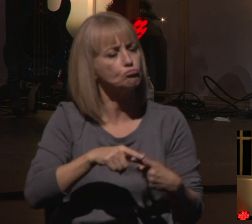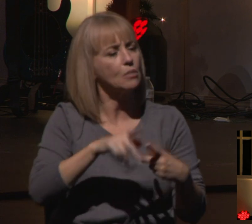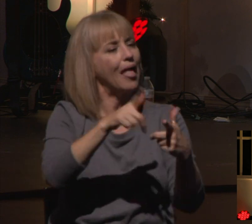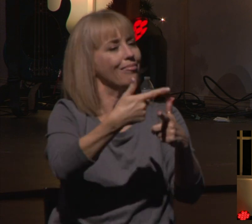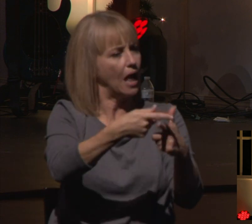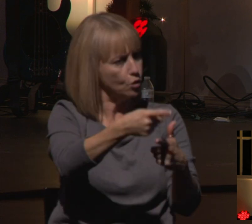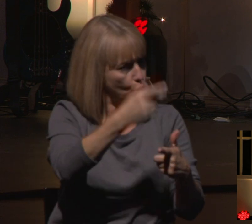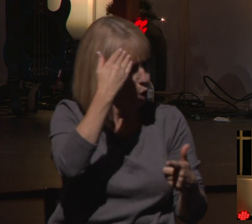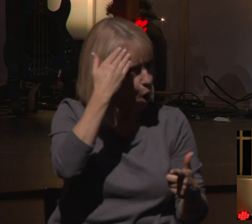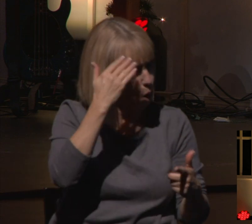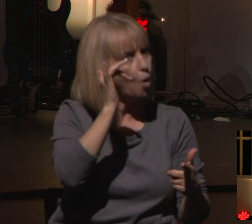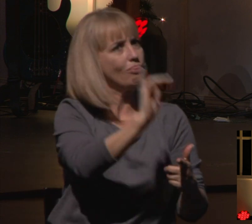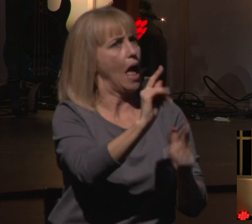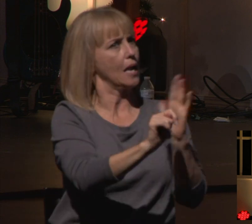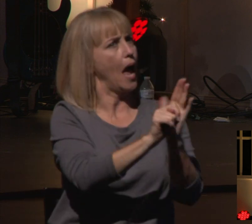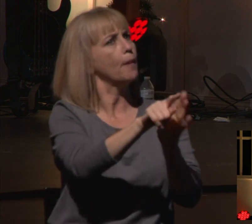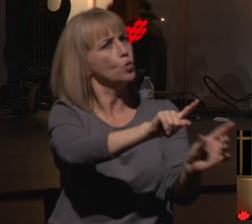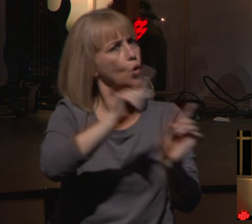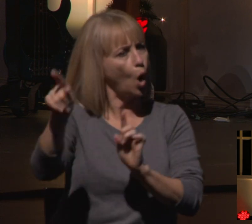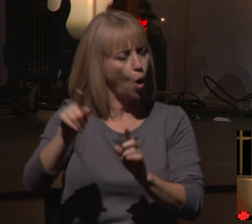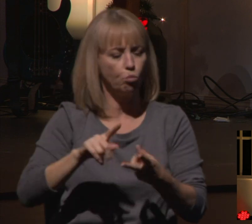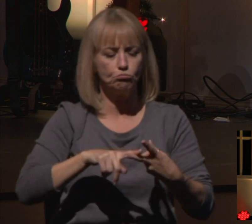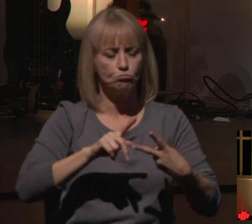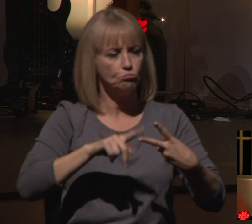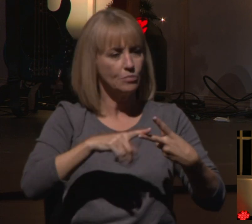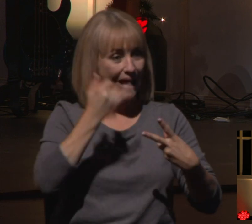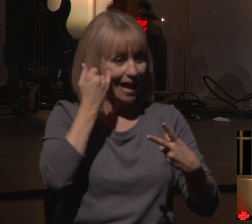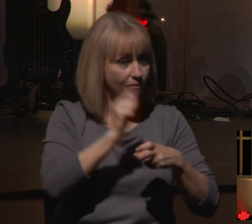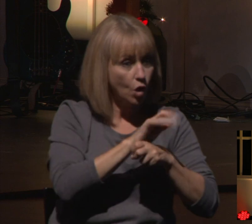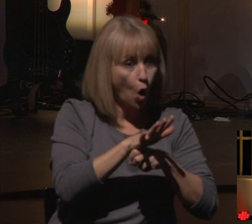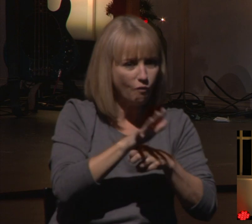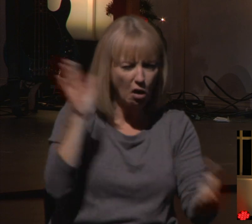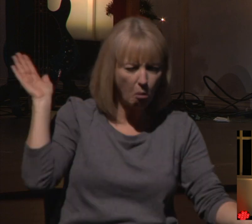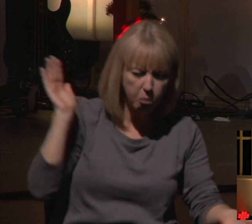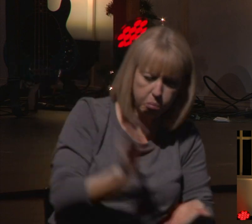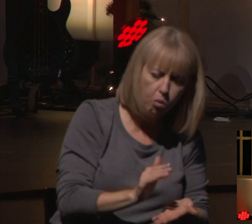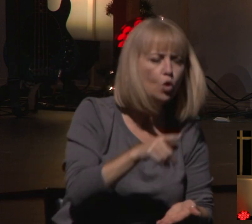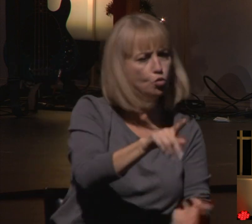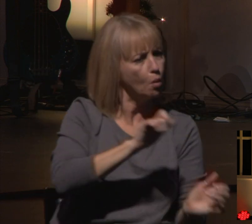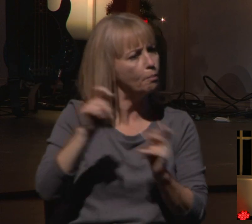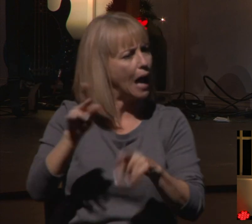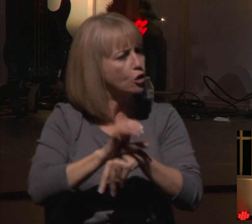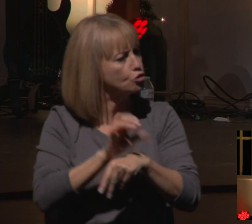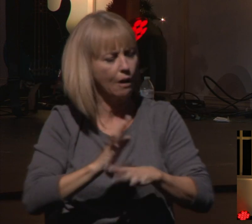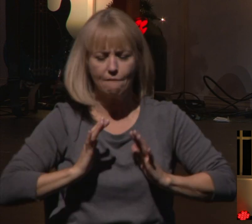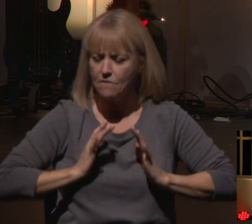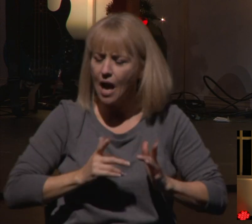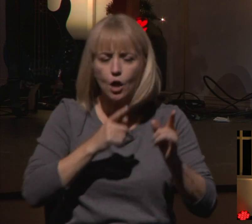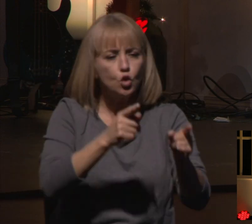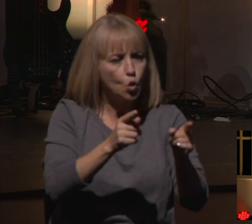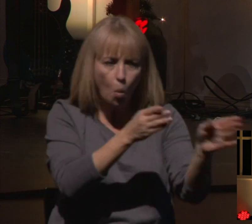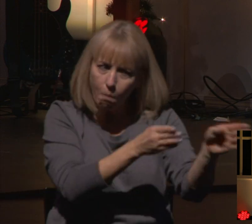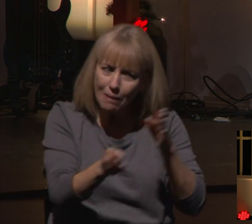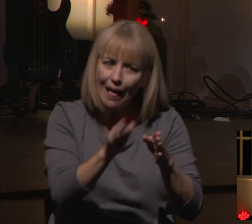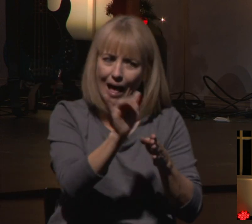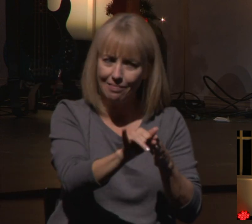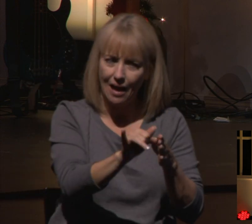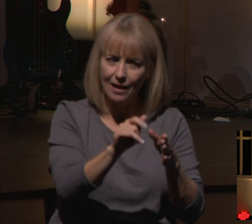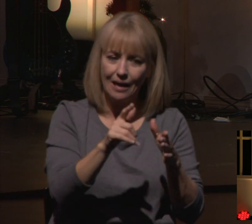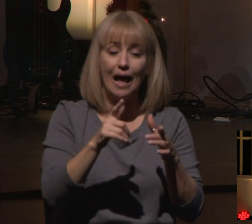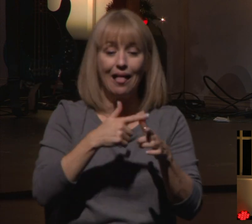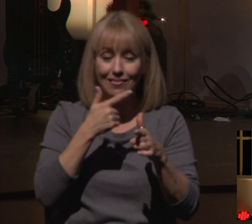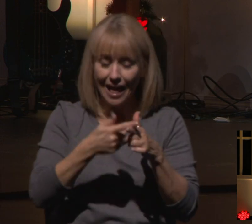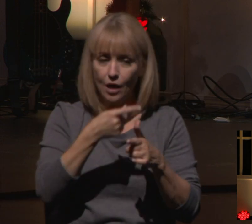that's the sign, that's the birth of the child that shows us that God is inviting us back home. And then my prayer is that you will take that